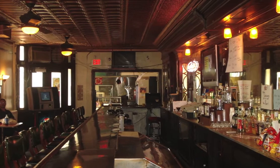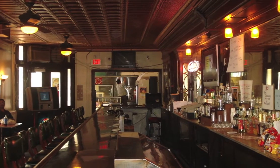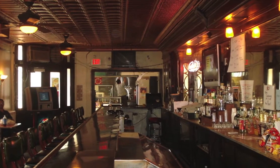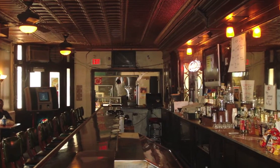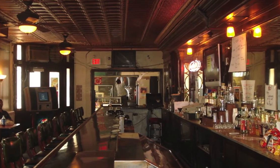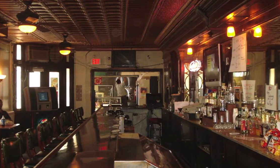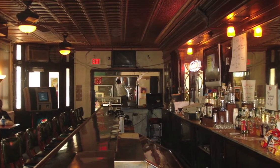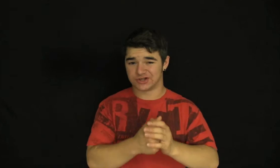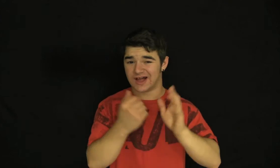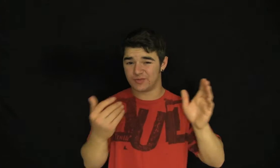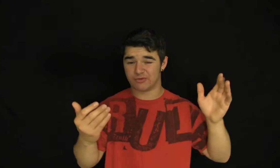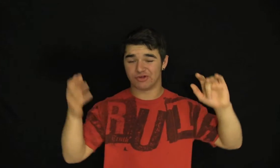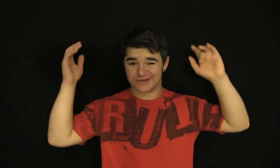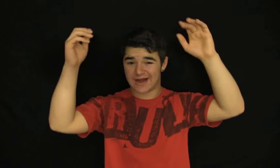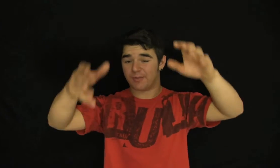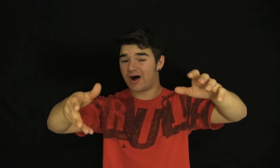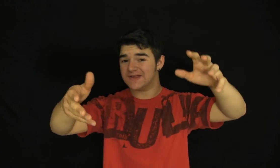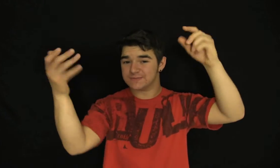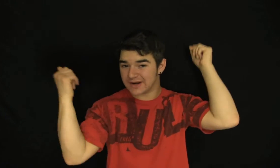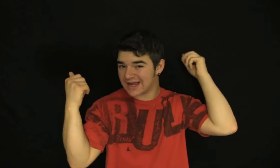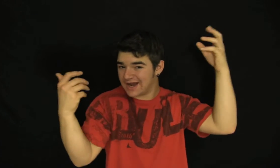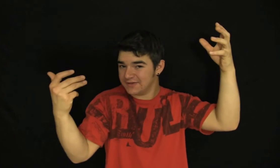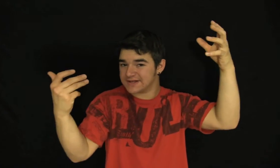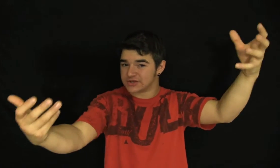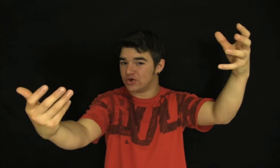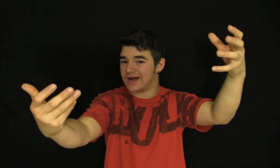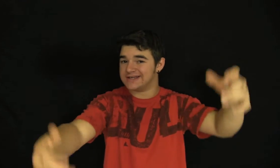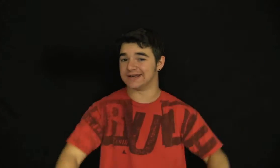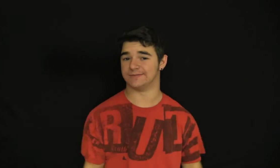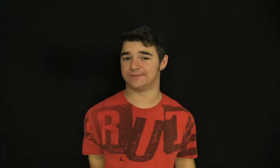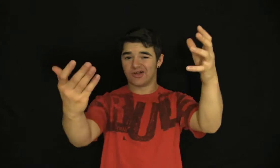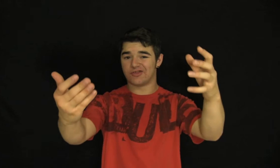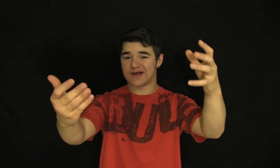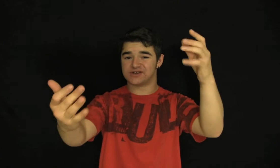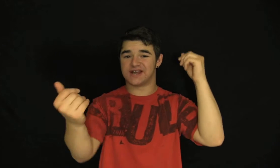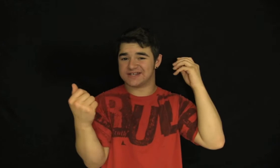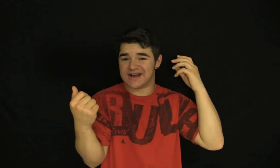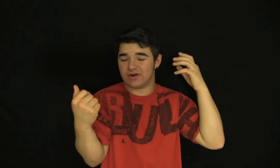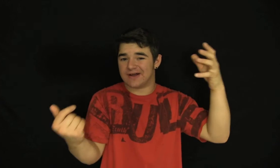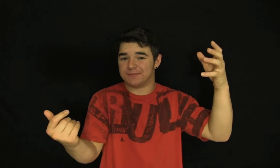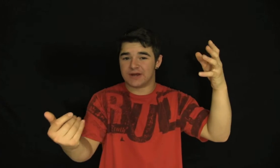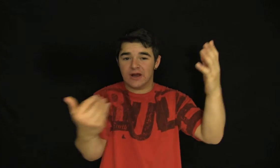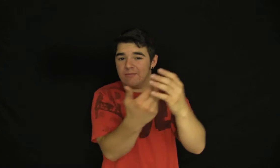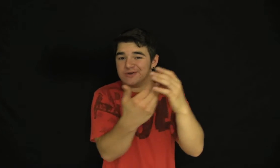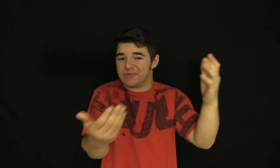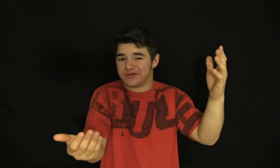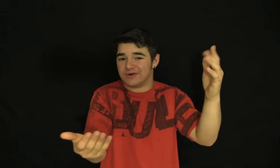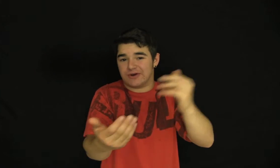Obviously, within the American church, a lot of people are looking down upon this, but I kind of think it's a good idea. A lot of the pastors are saying it's not even about the beer. Most people that go don't